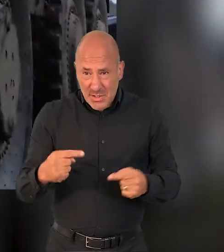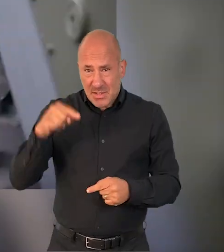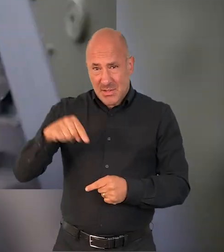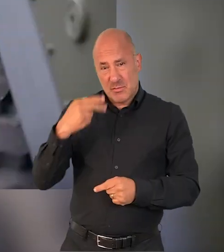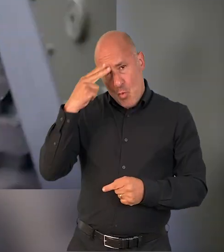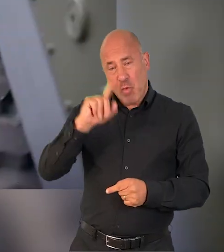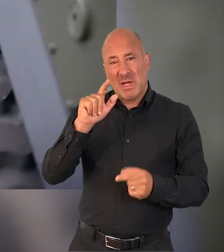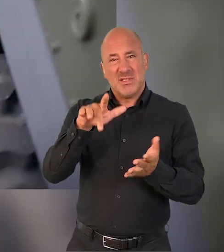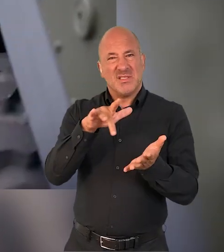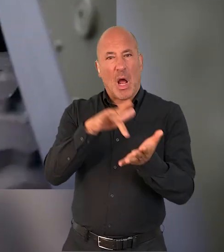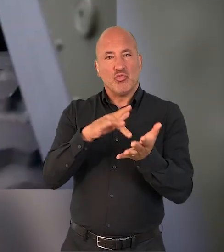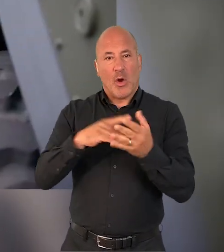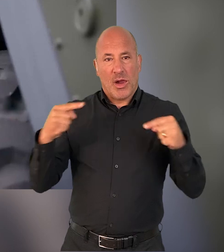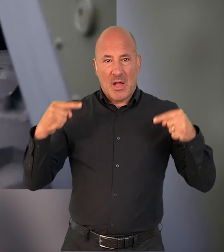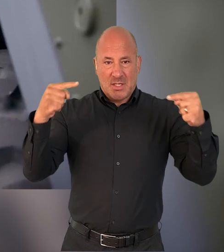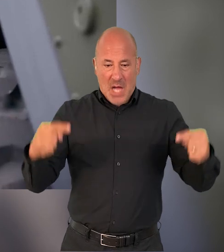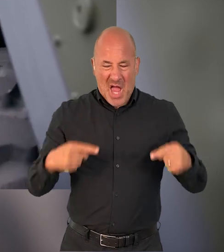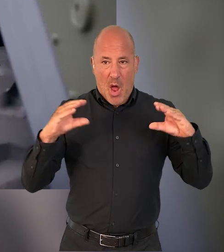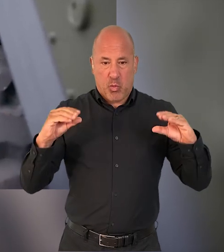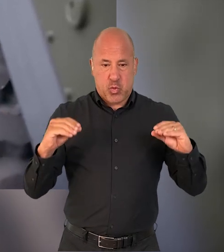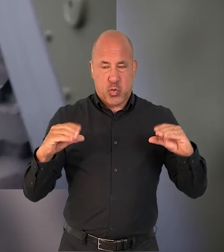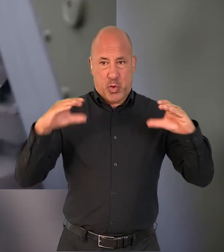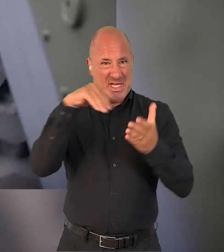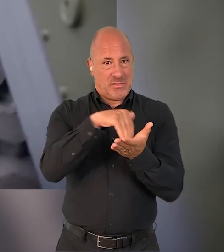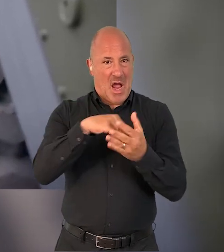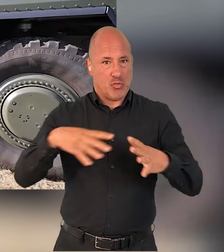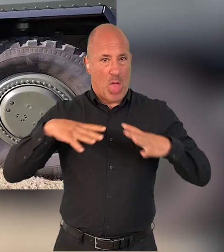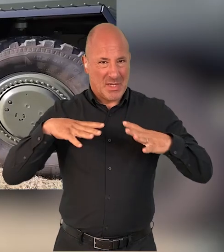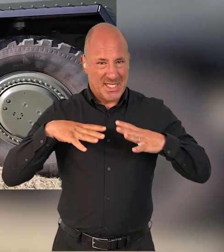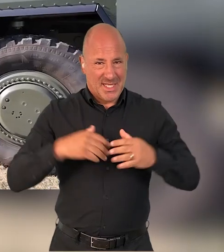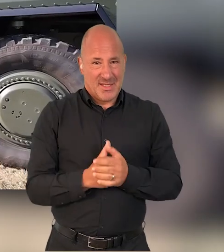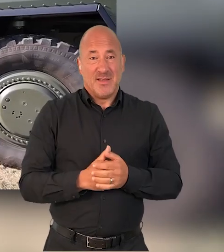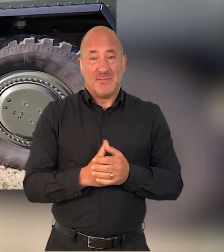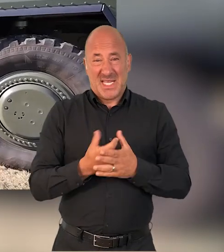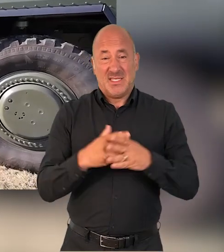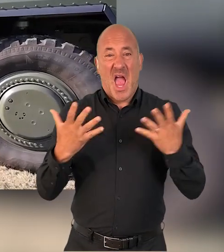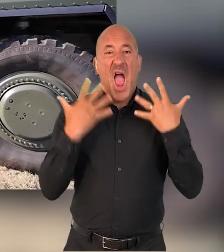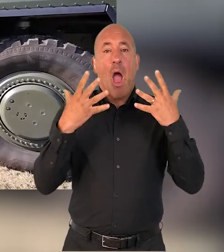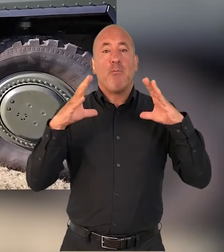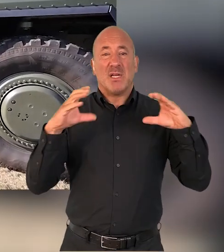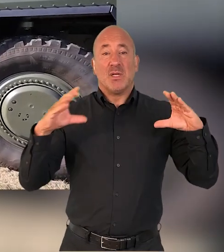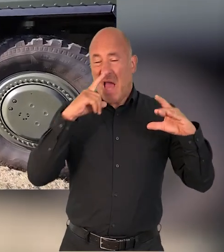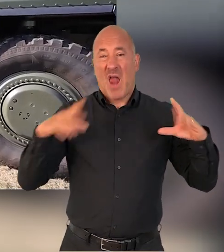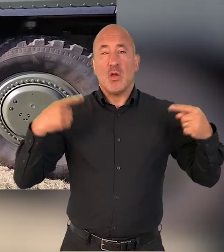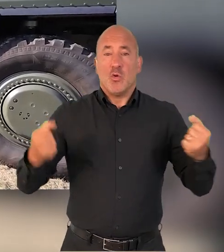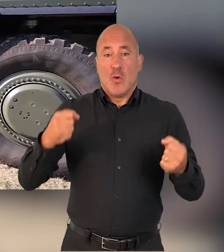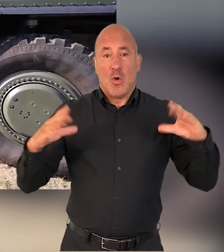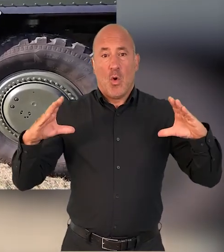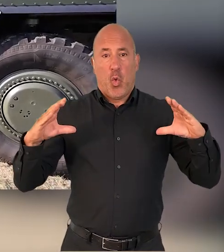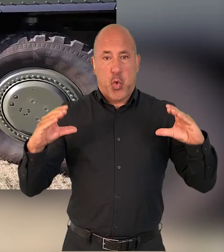And we have what we call a central tyre inflation system. So there is air pressure that can deflate